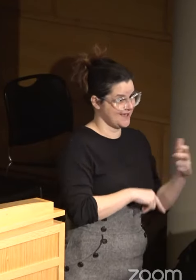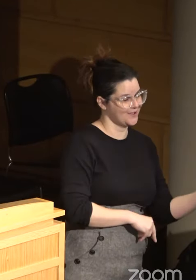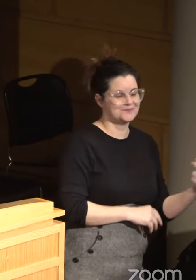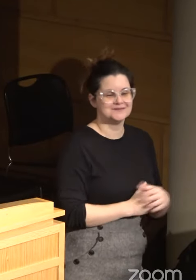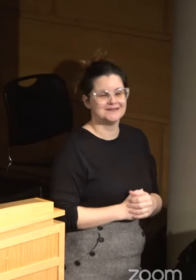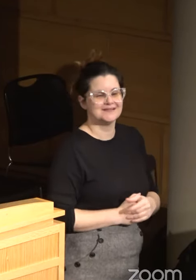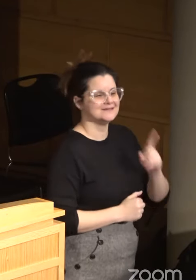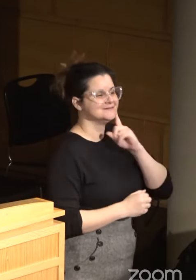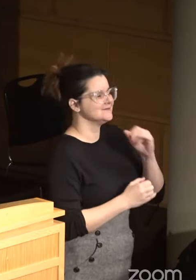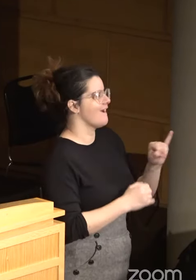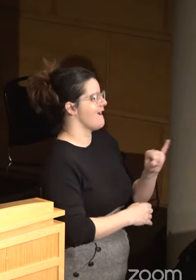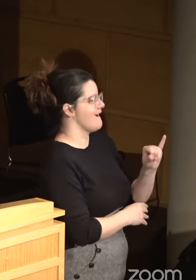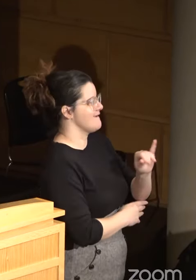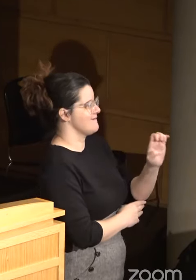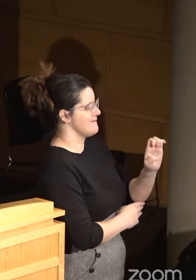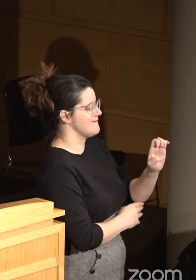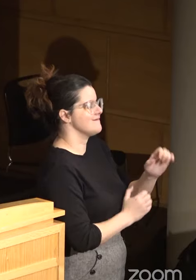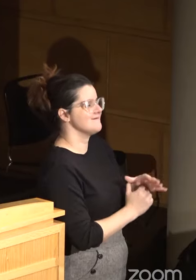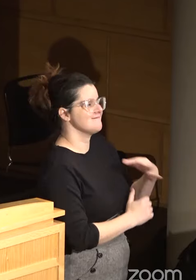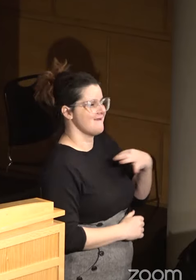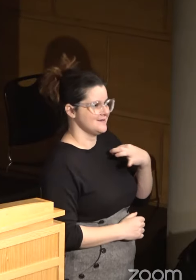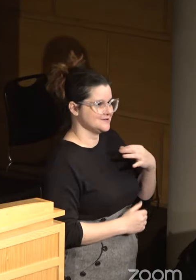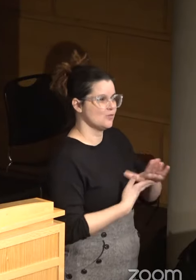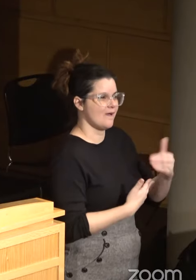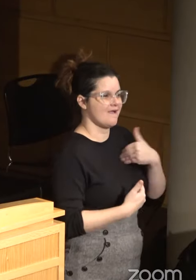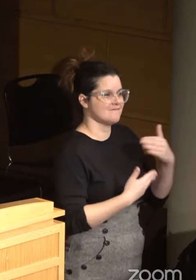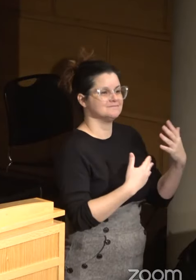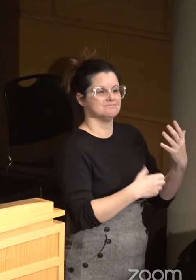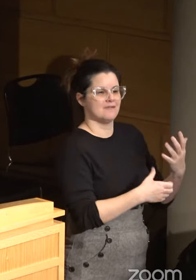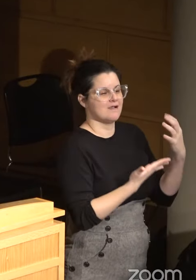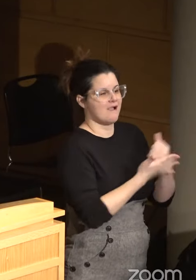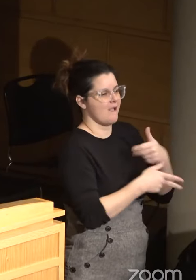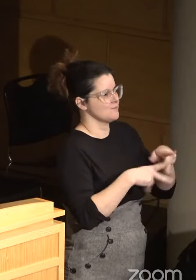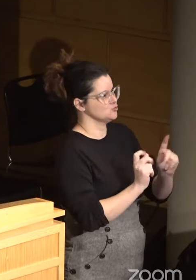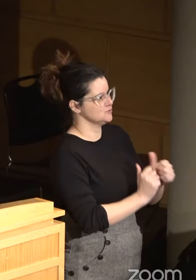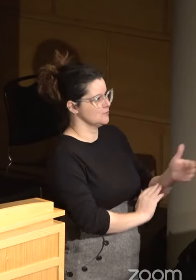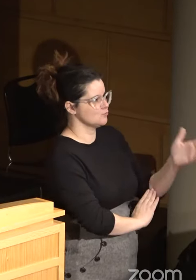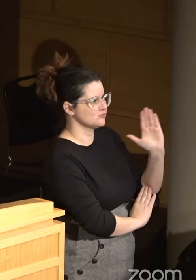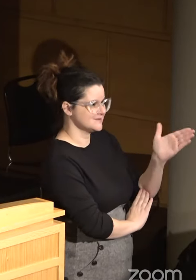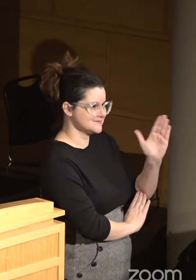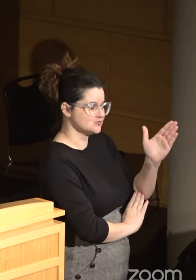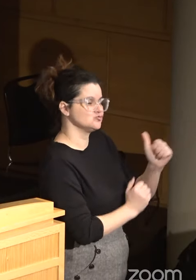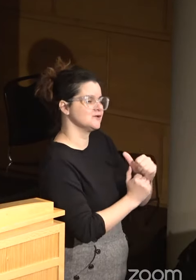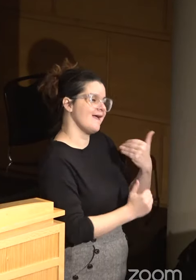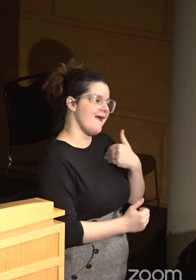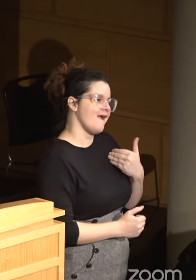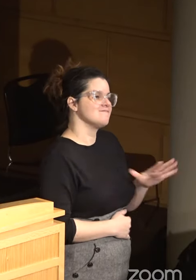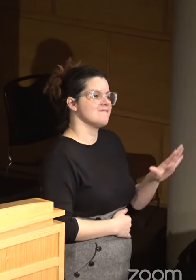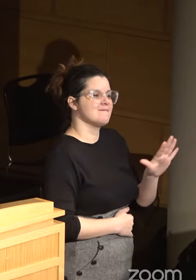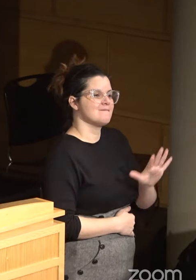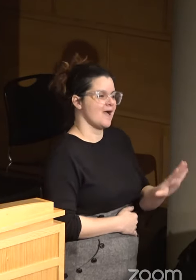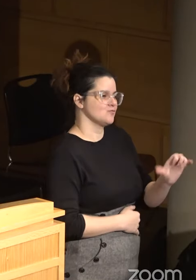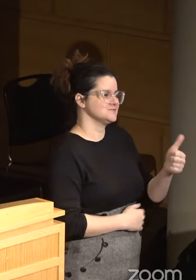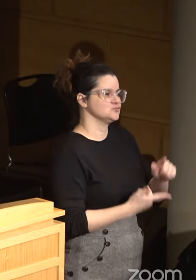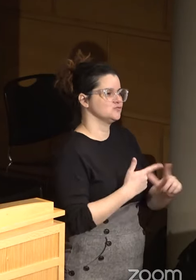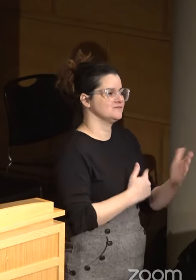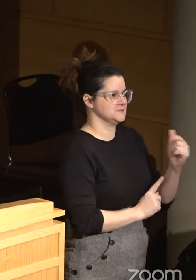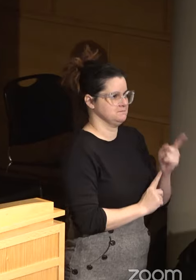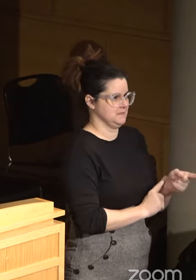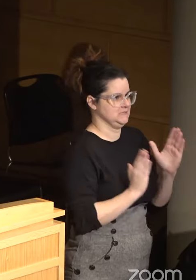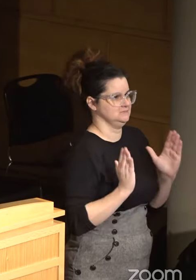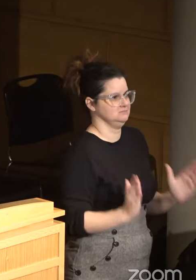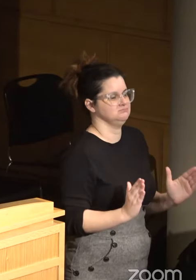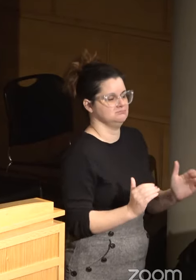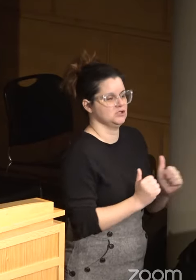the independent evaluator candidates will have an opportunity to make a presentation. They will have 10 to 15 minutes